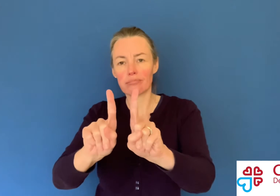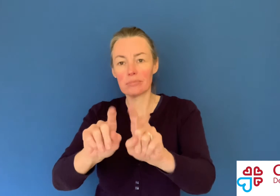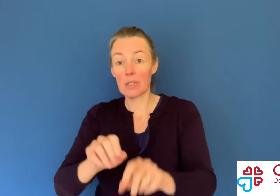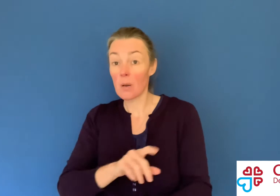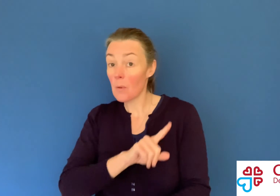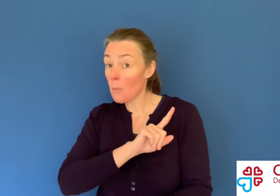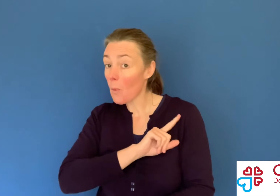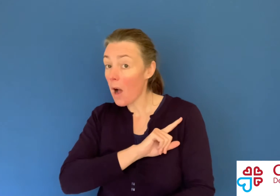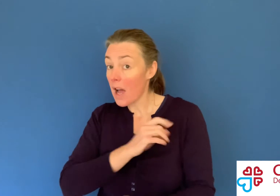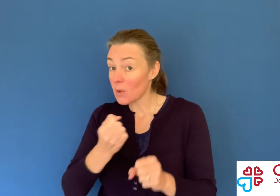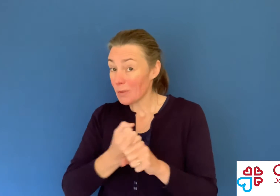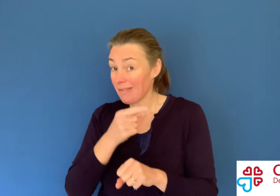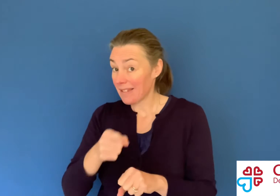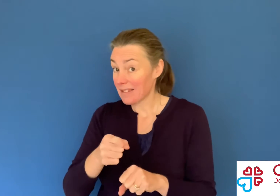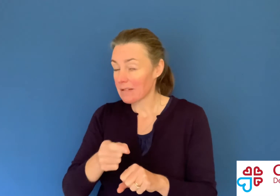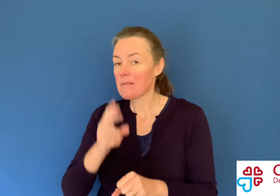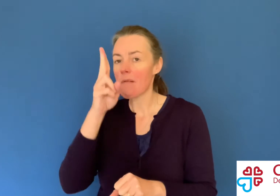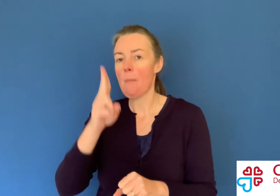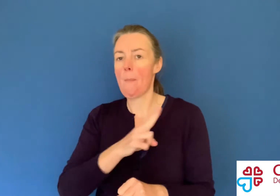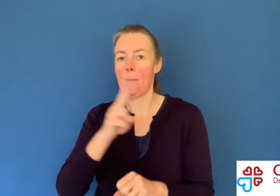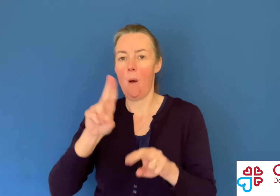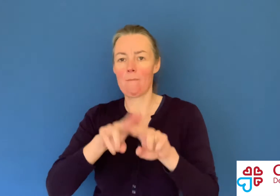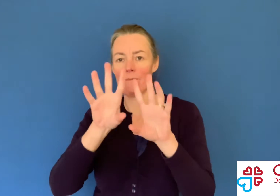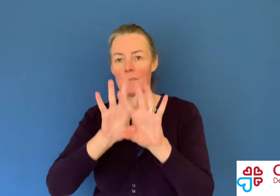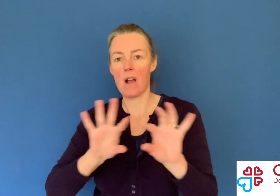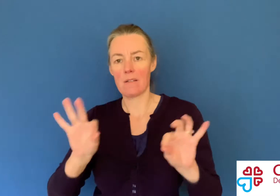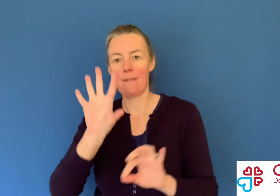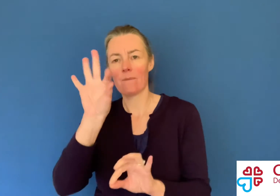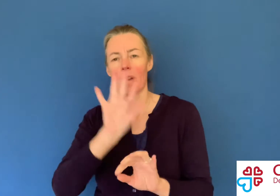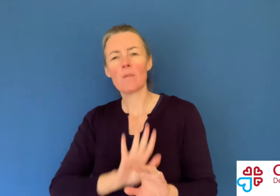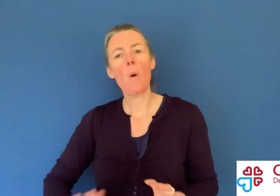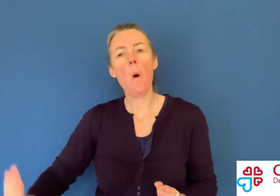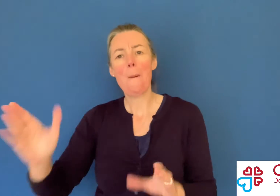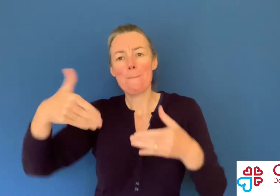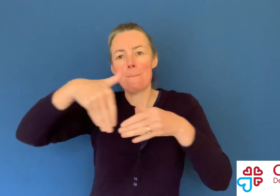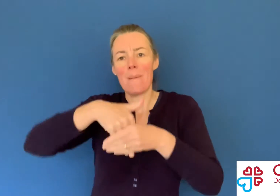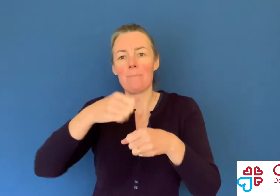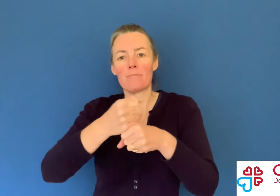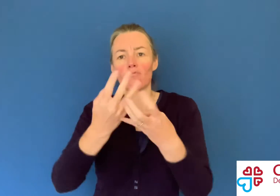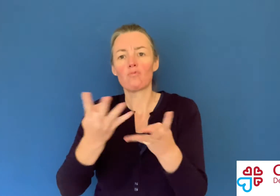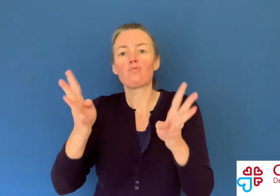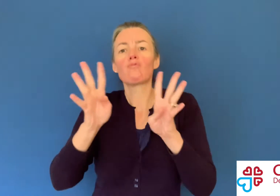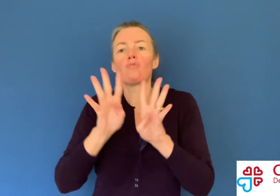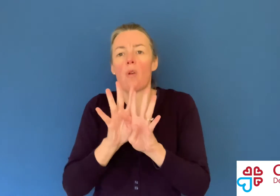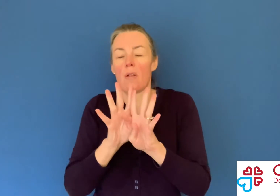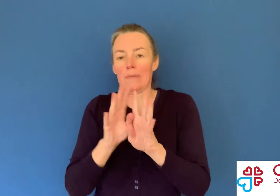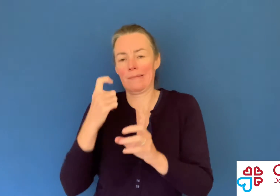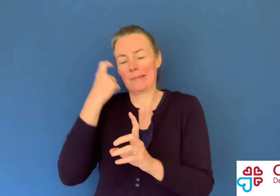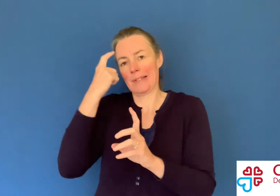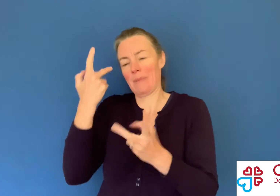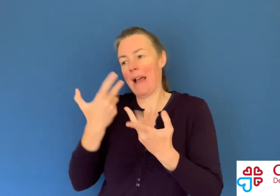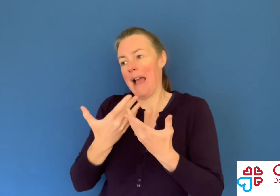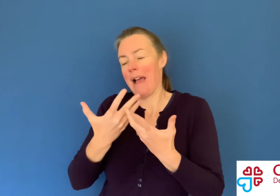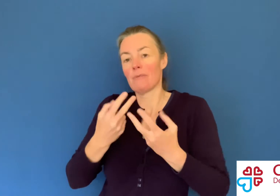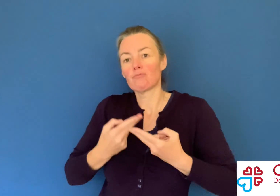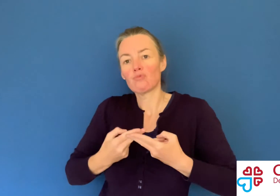side. And why are we doing this? Pope Francis has invited all the members of the church to think about